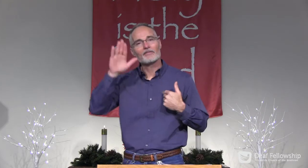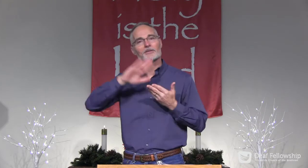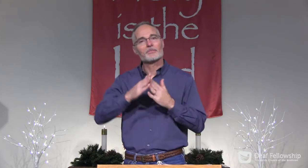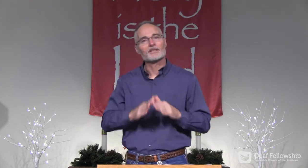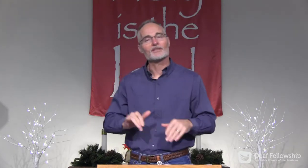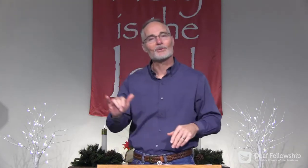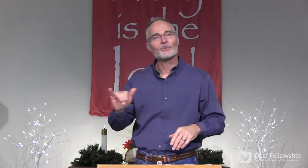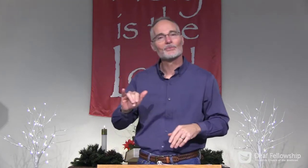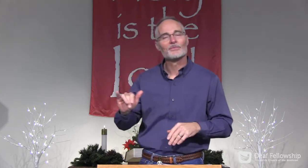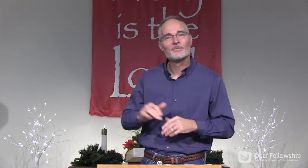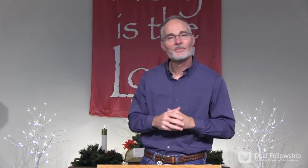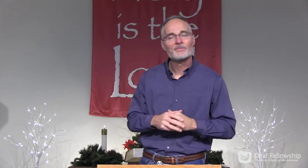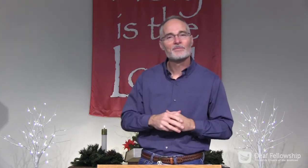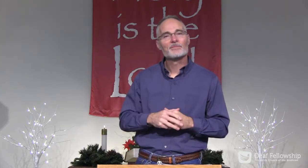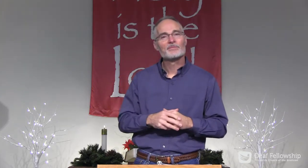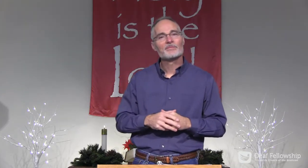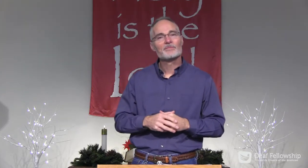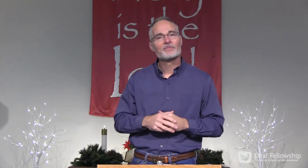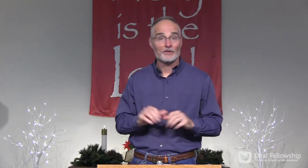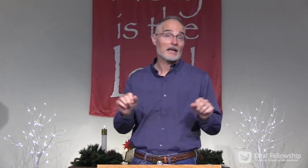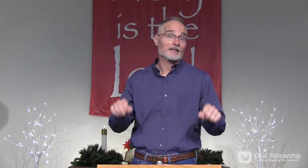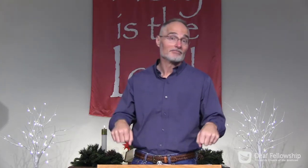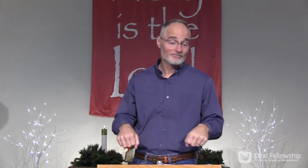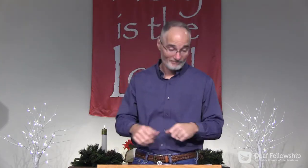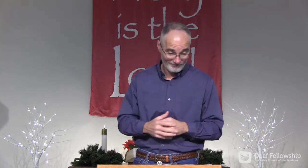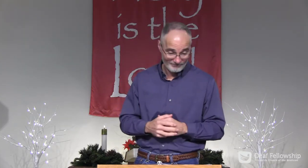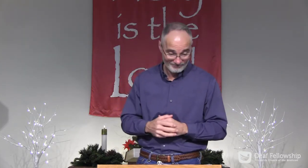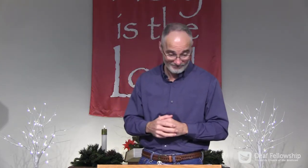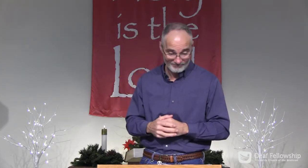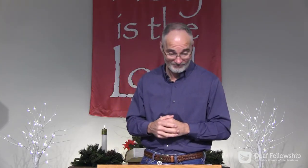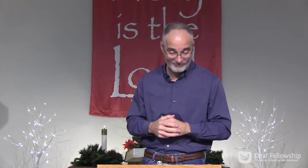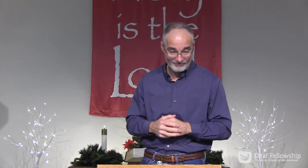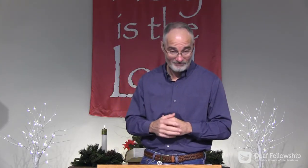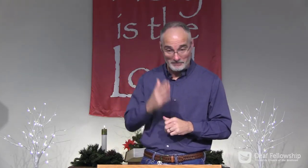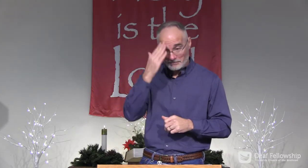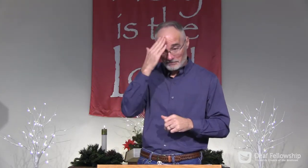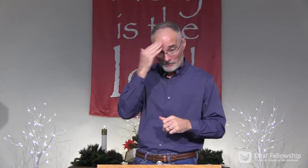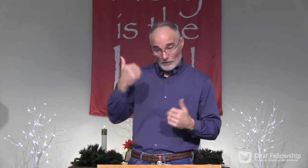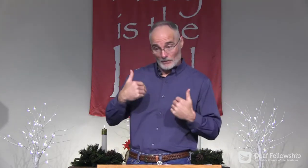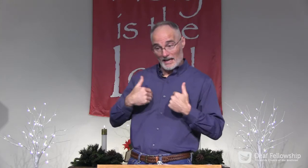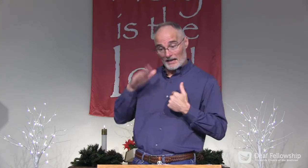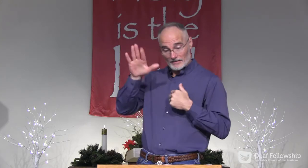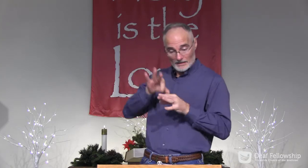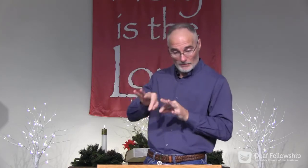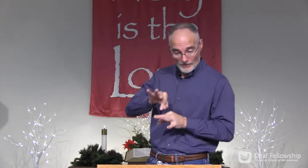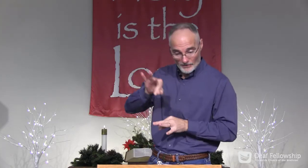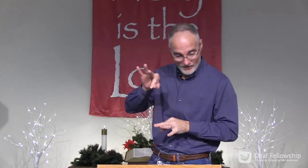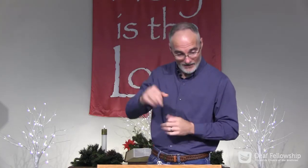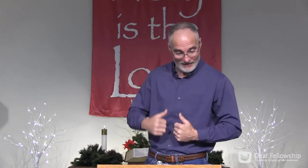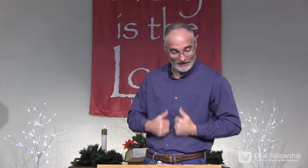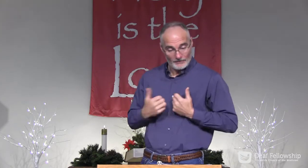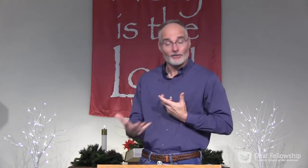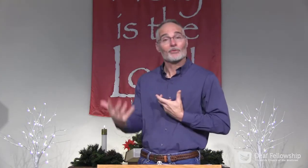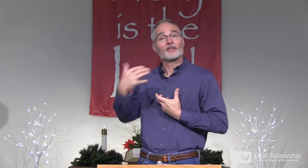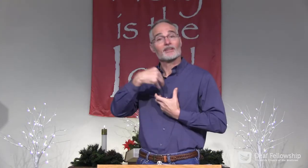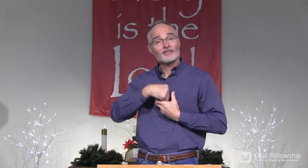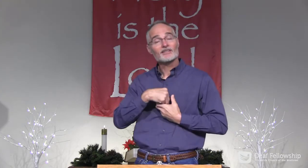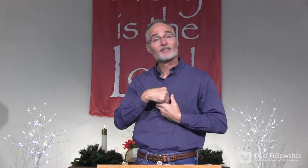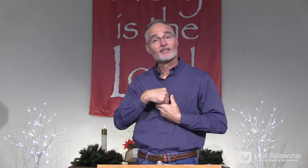But you know now, we have His peace too. We can have His peace because we have His Spirit